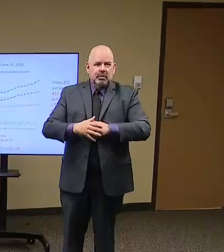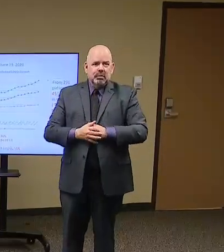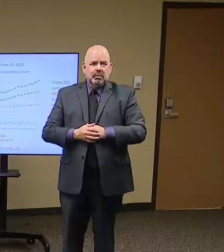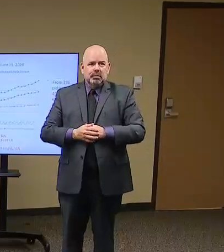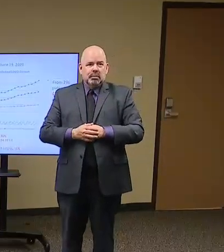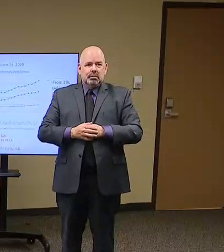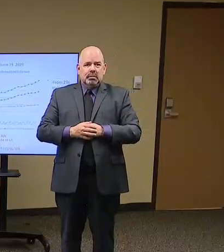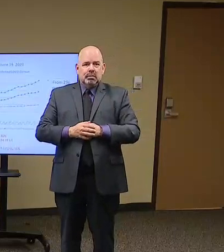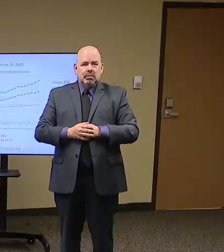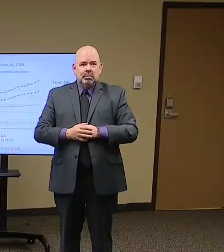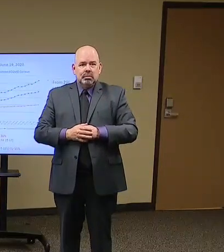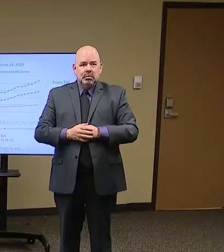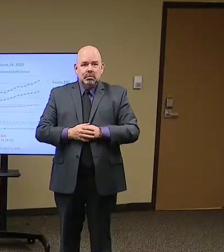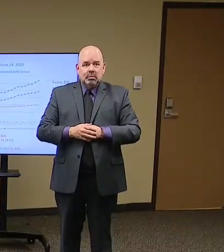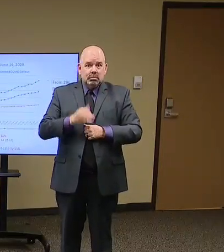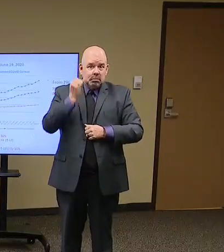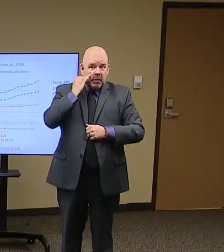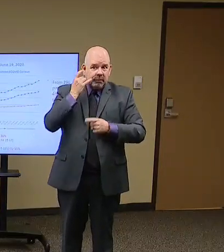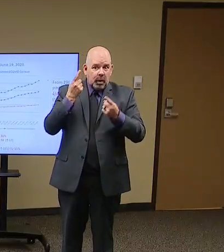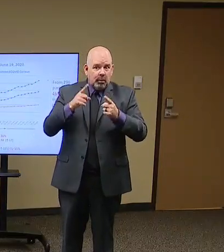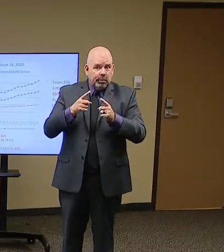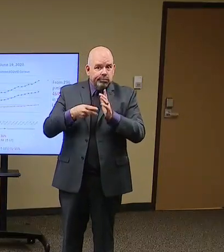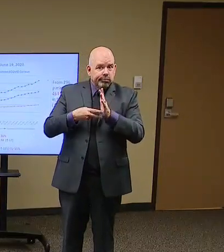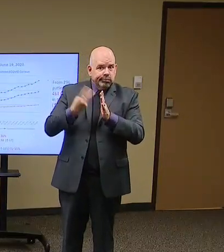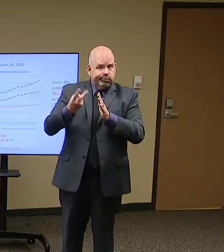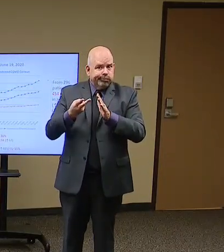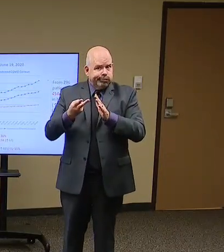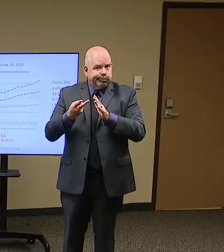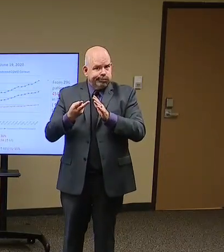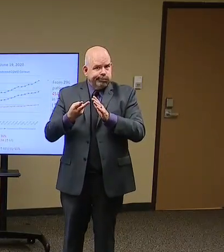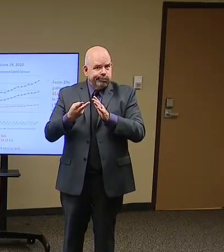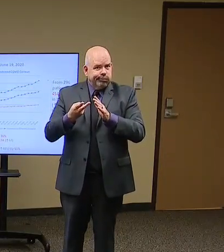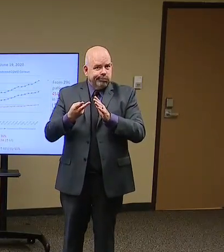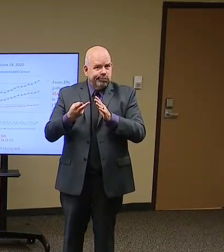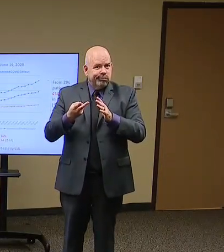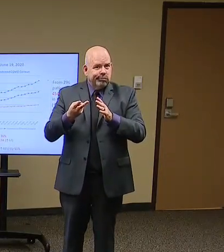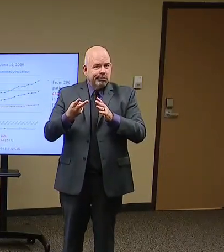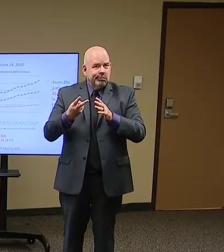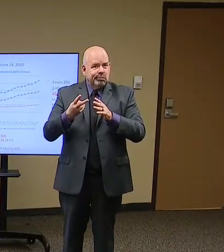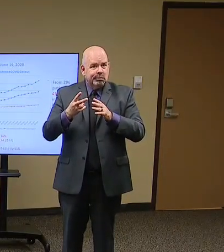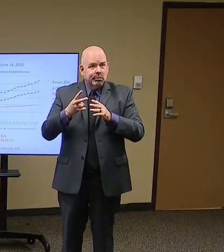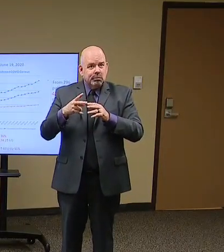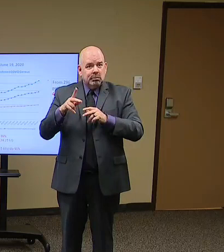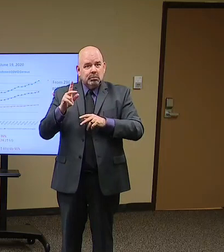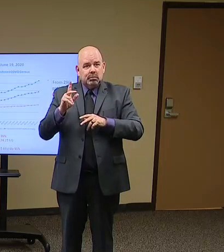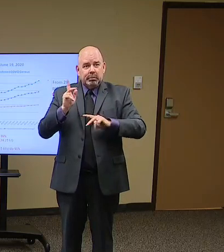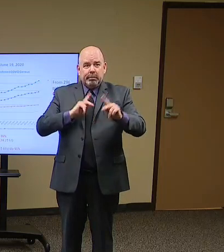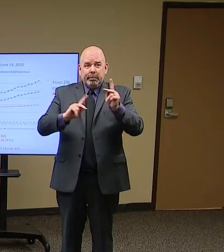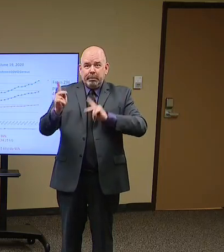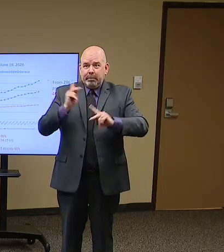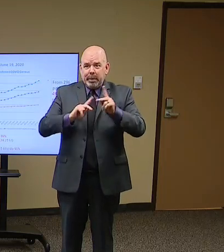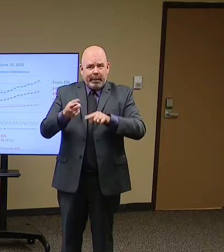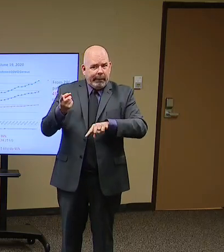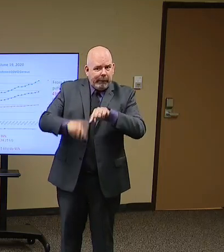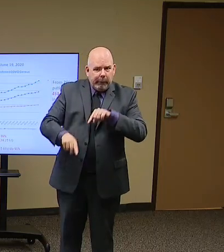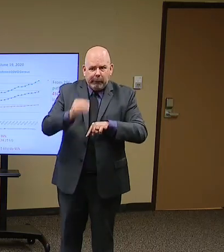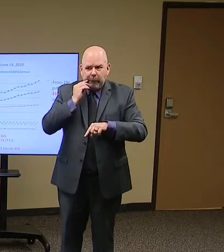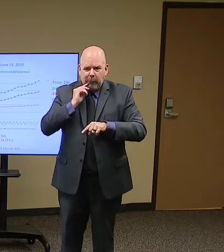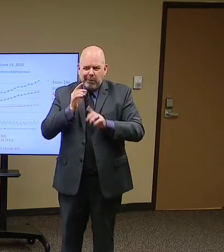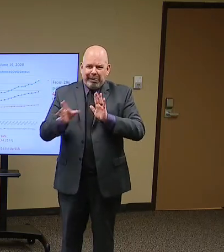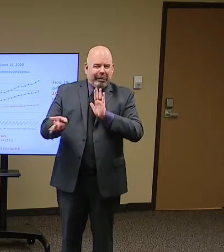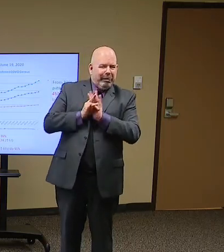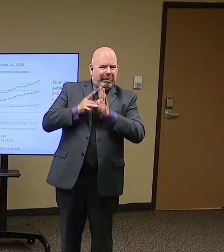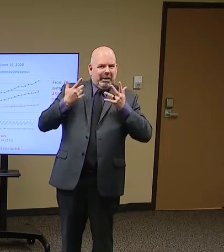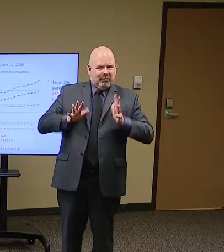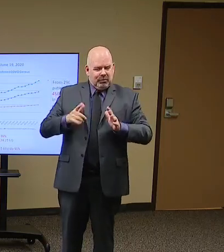of people out there sick in the community has to expand exponentially. That's our challenge. There are a lot more people